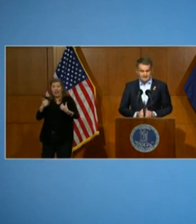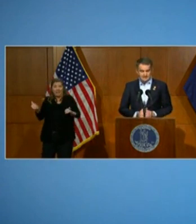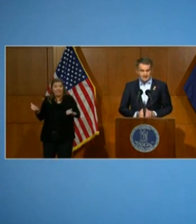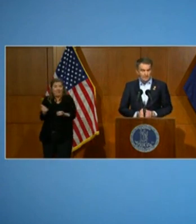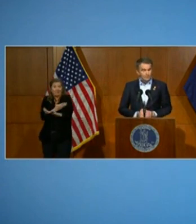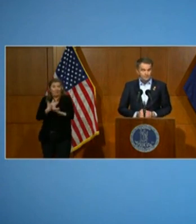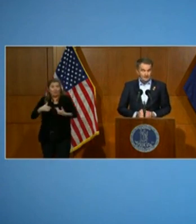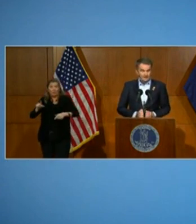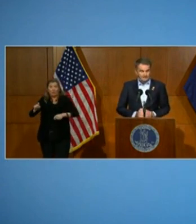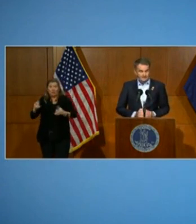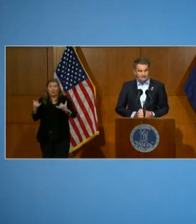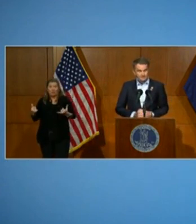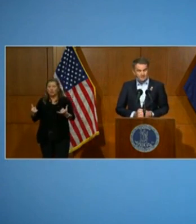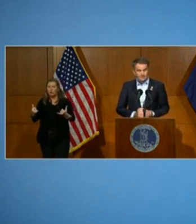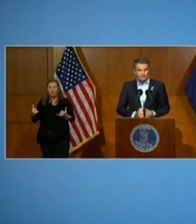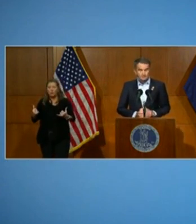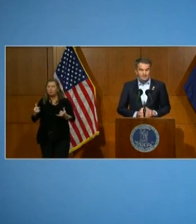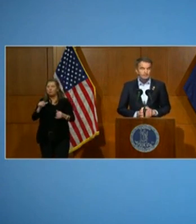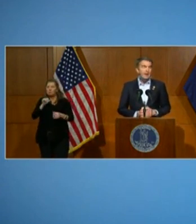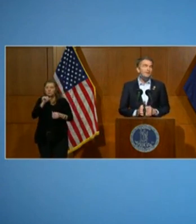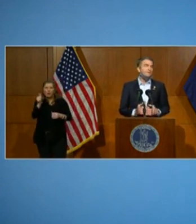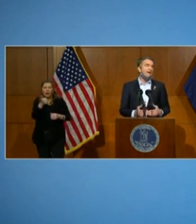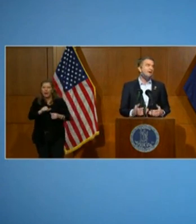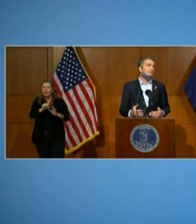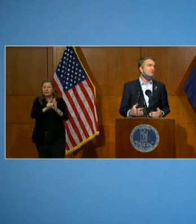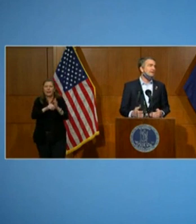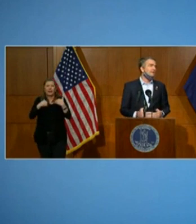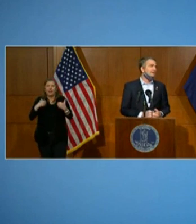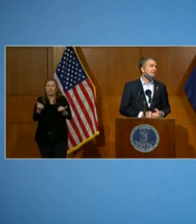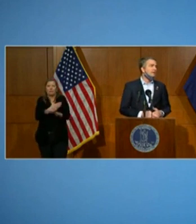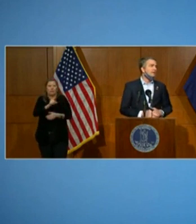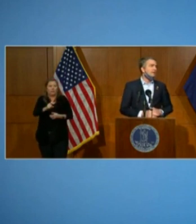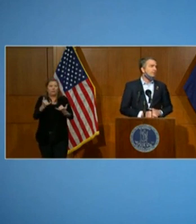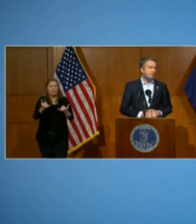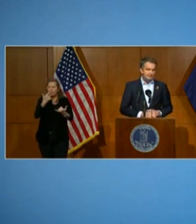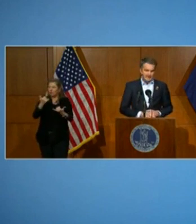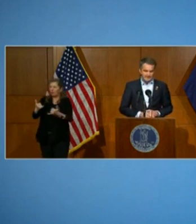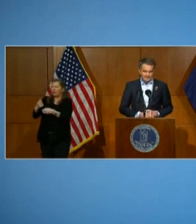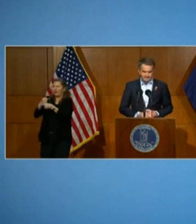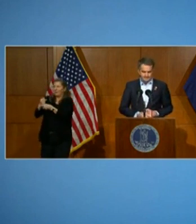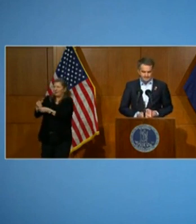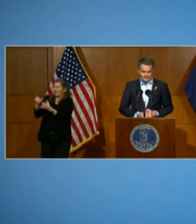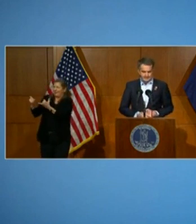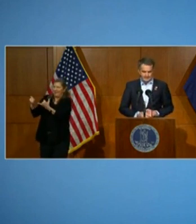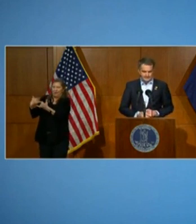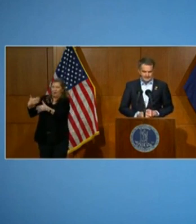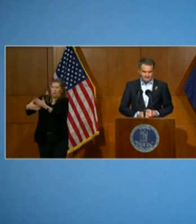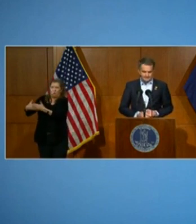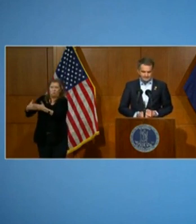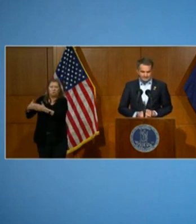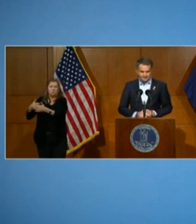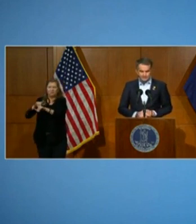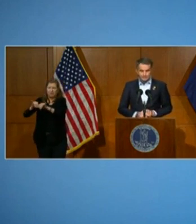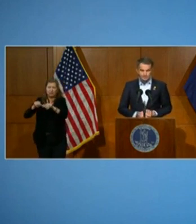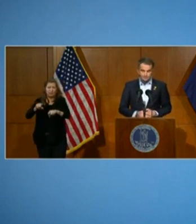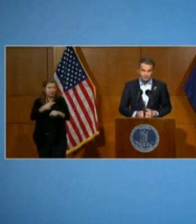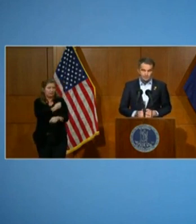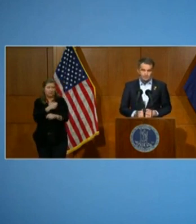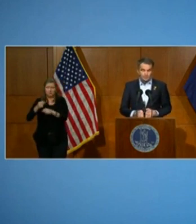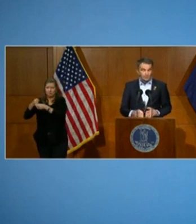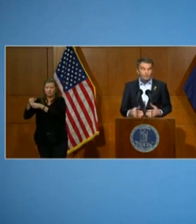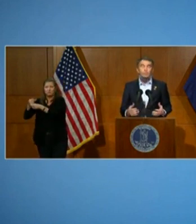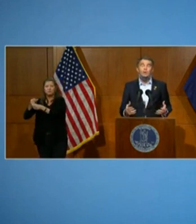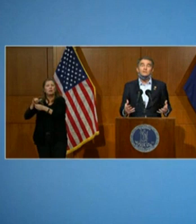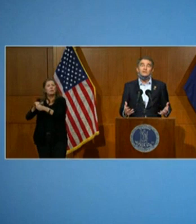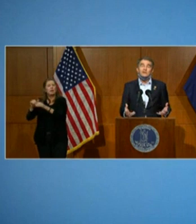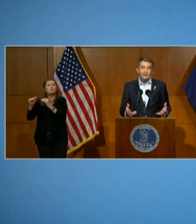yet. No state does, because it's being manufactured literally in real time. That's consistent with the short